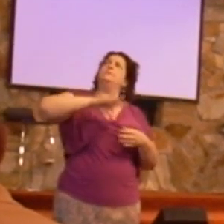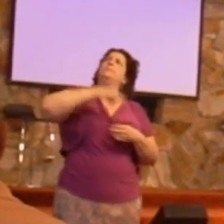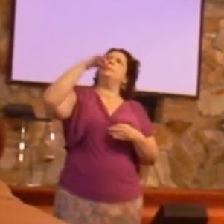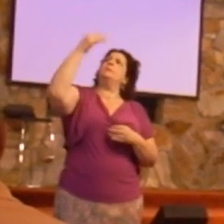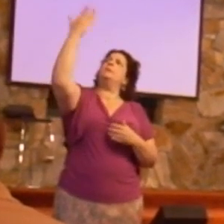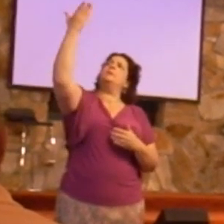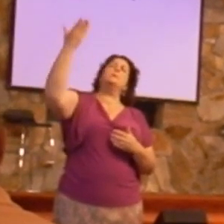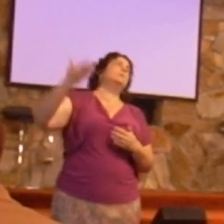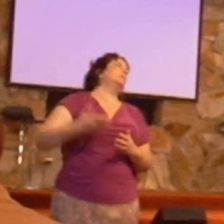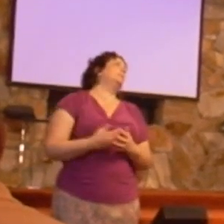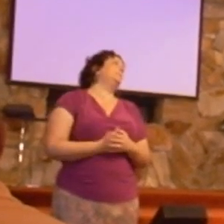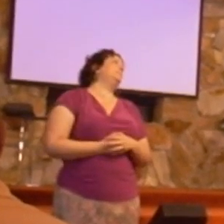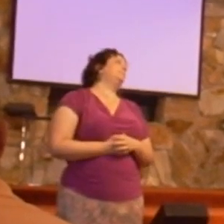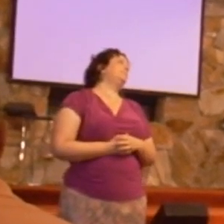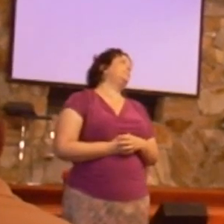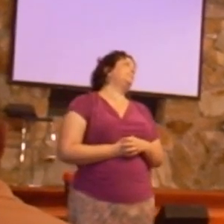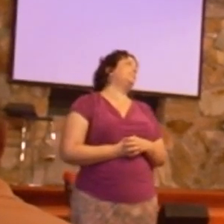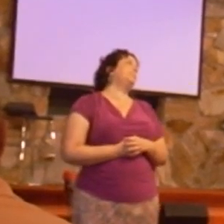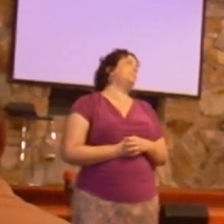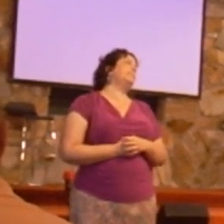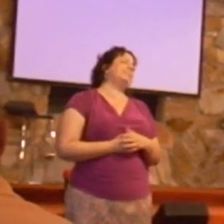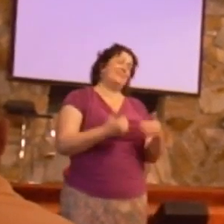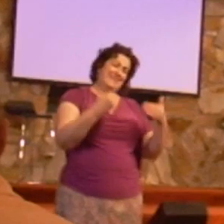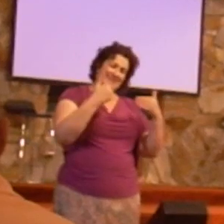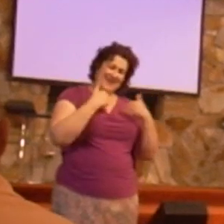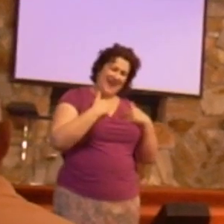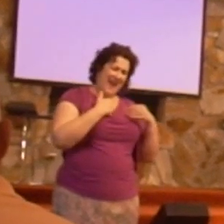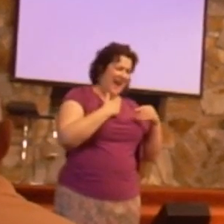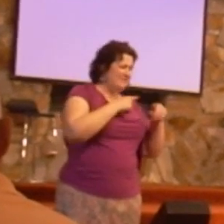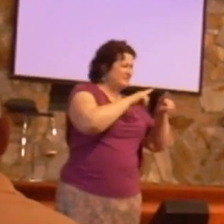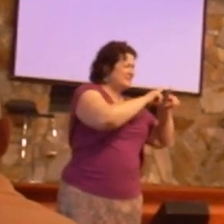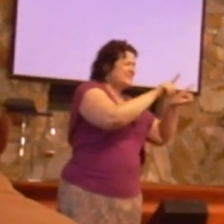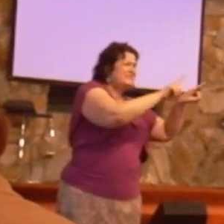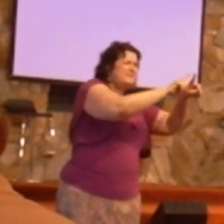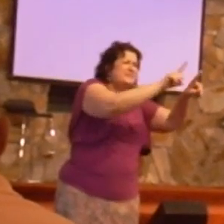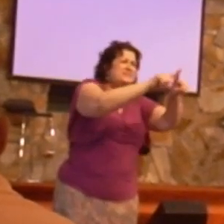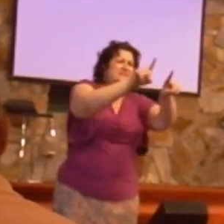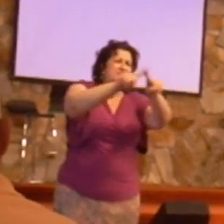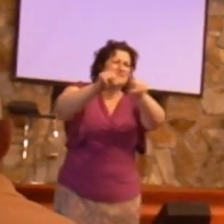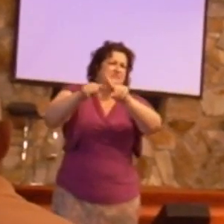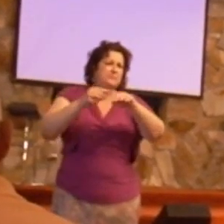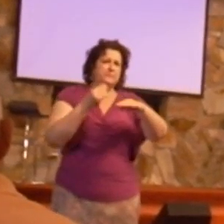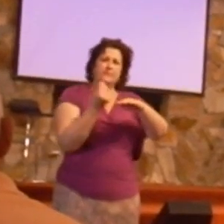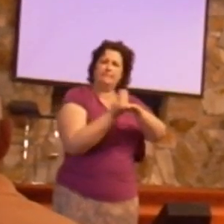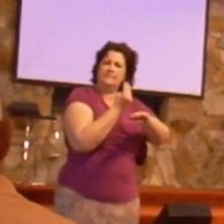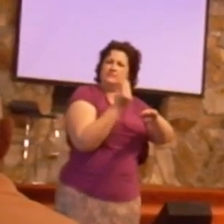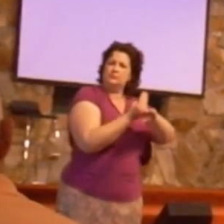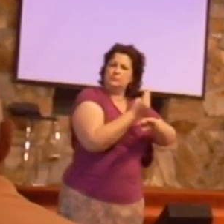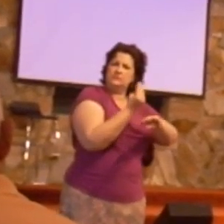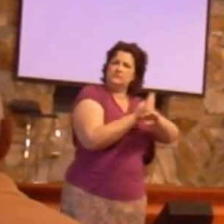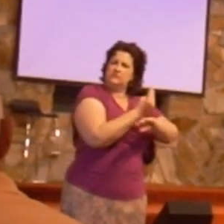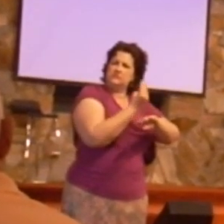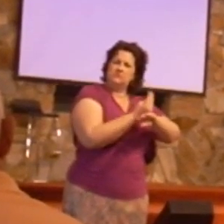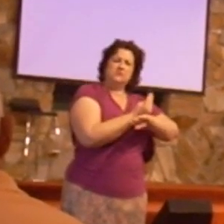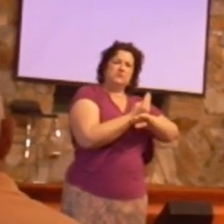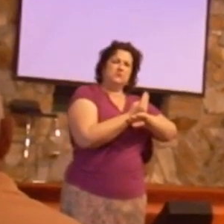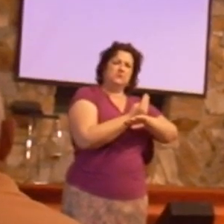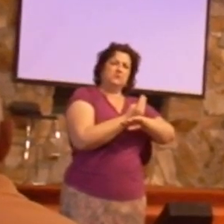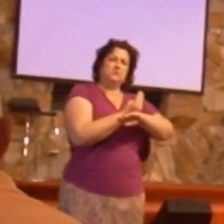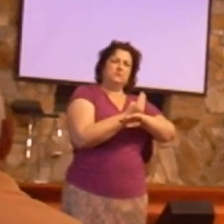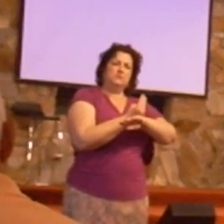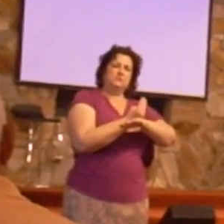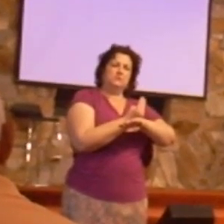There are differences of ministries, but the same Lord. to people